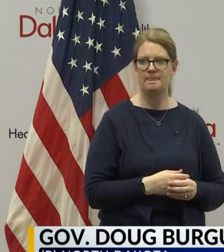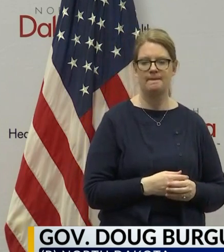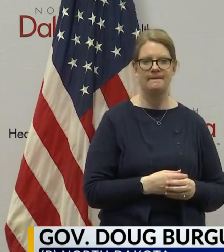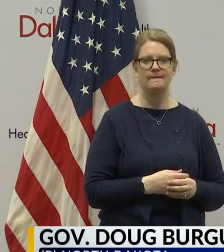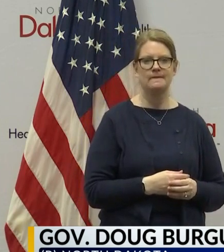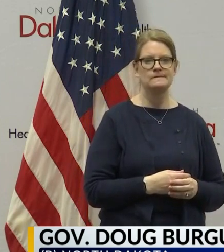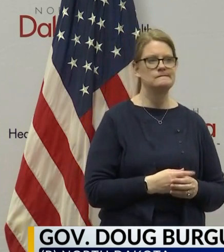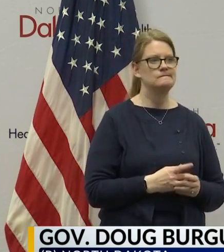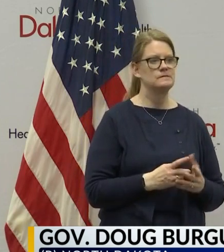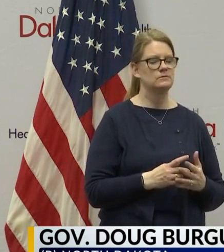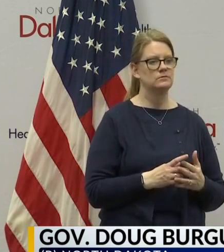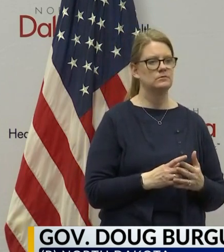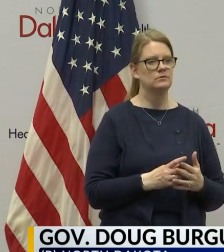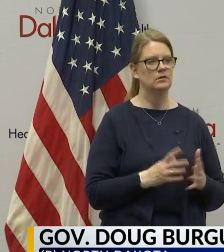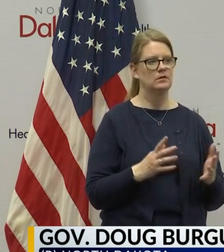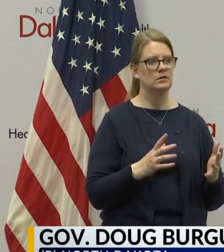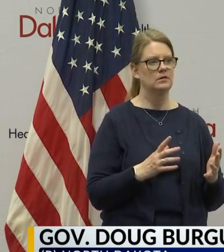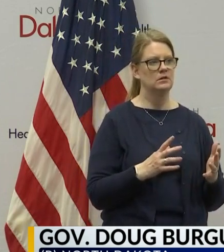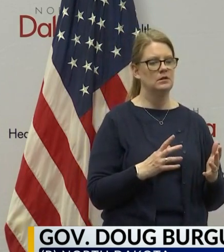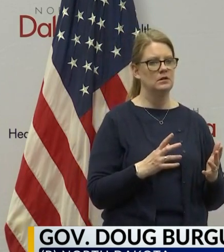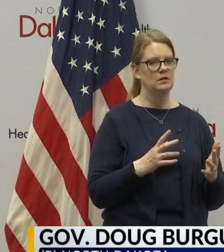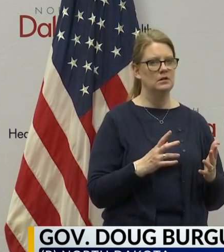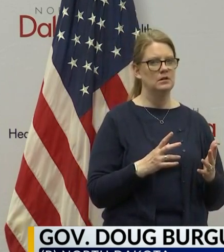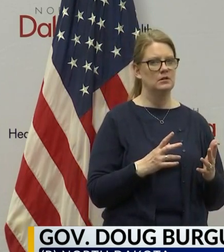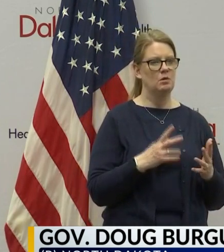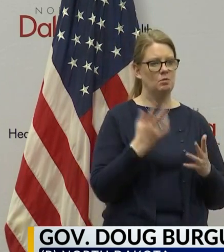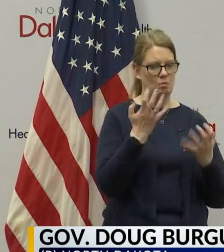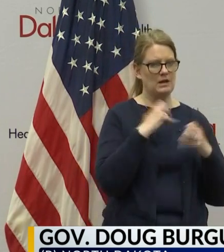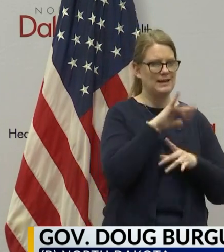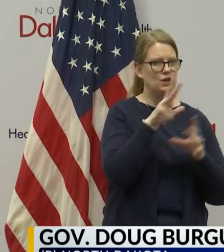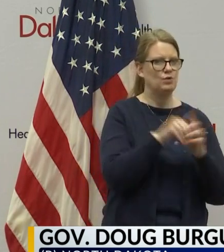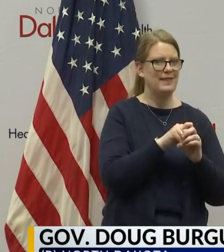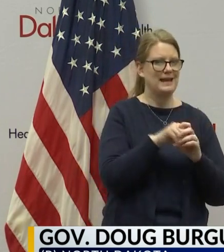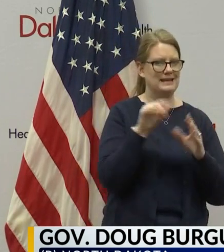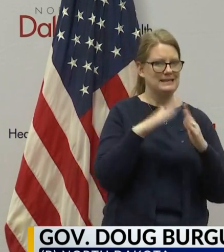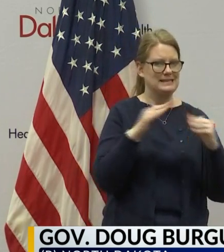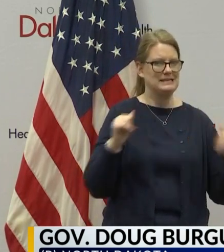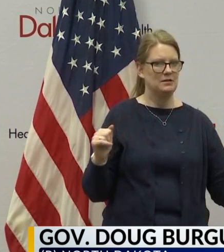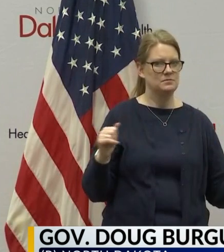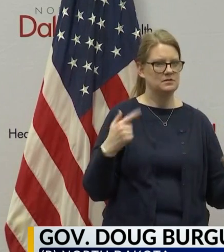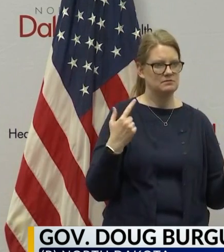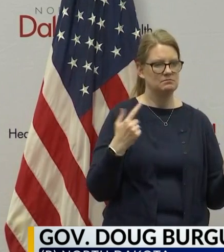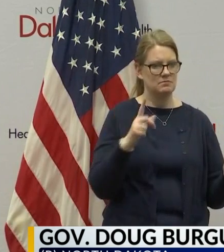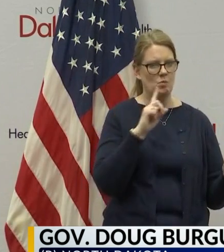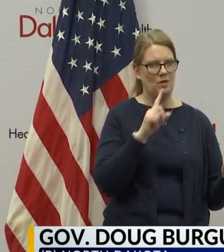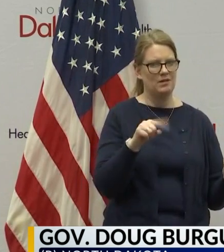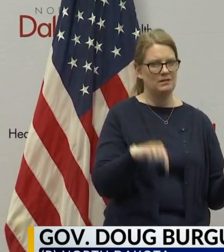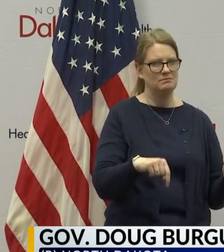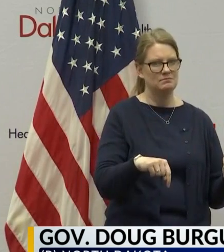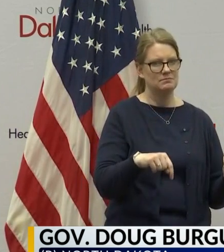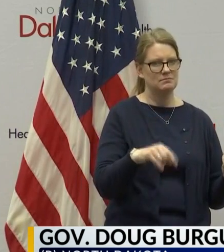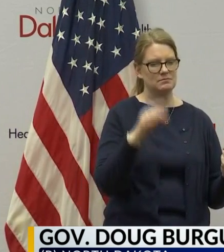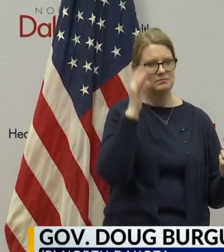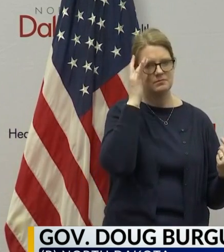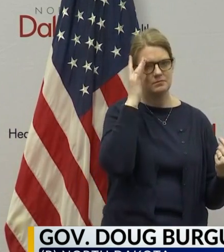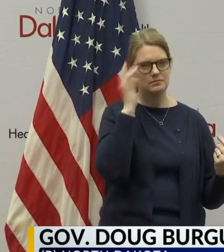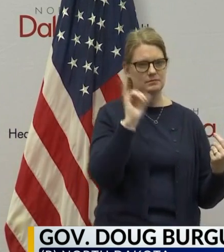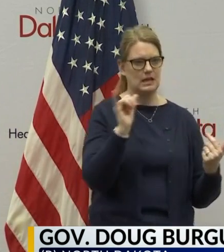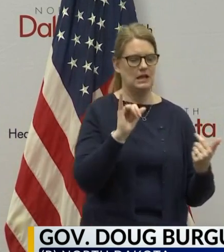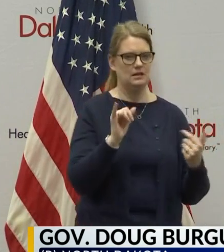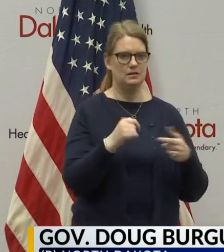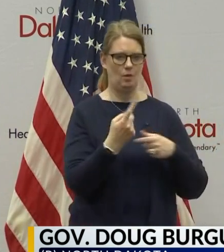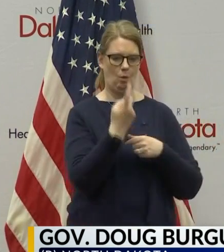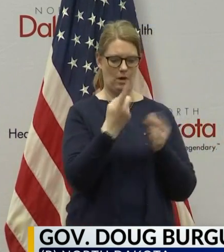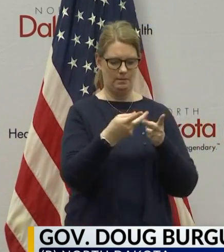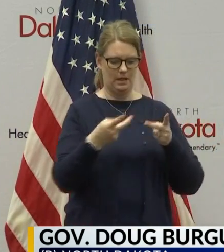We're moving towards getting all of that, you know, automated as part of our systems because we want to be able to have essentially a air traffic control